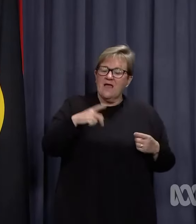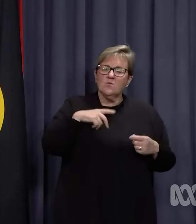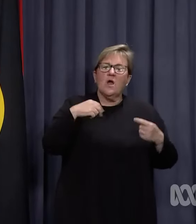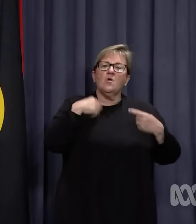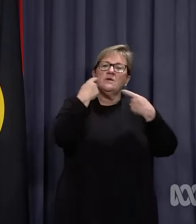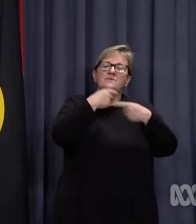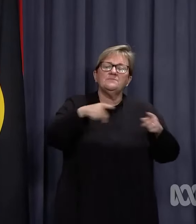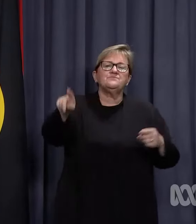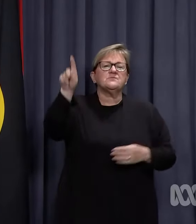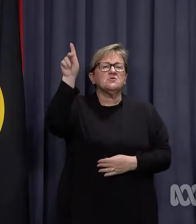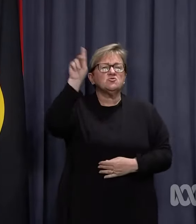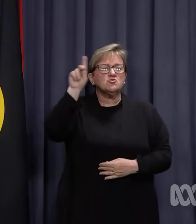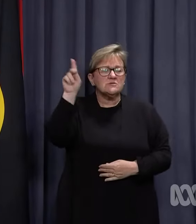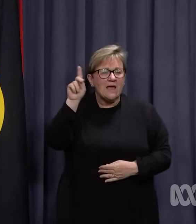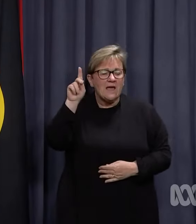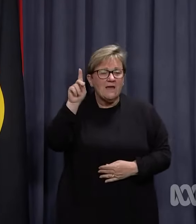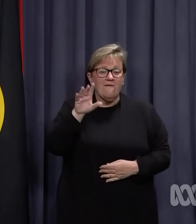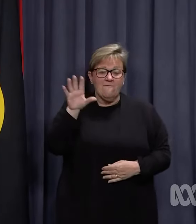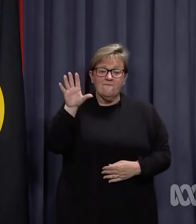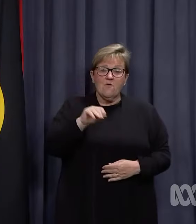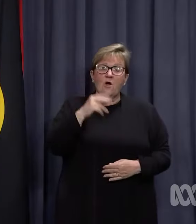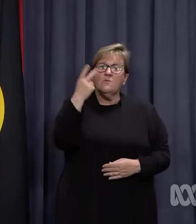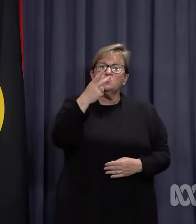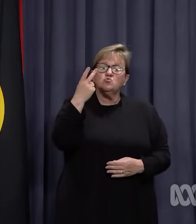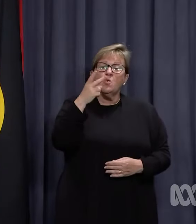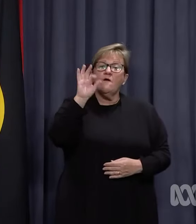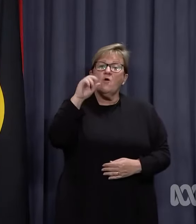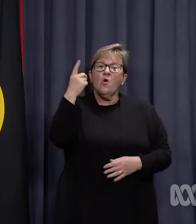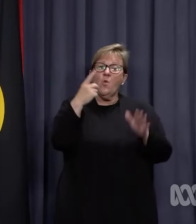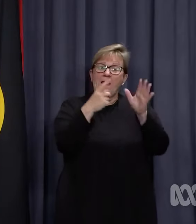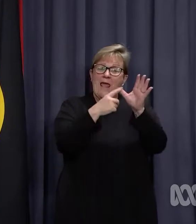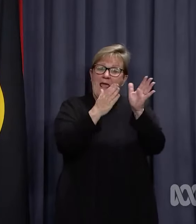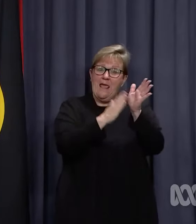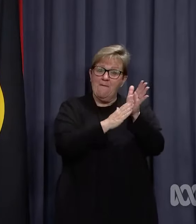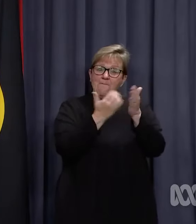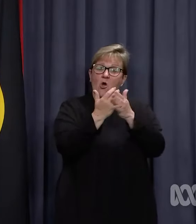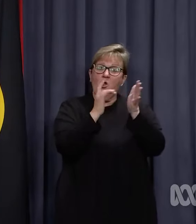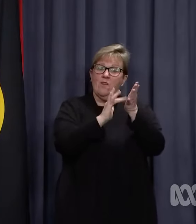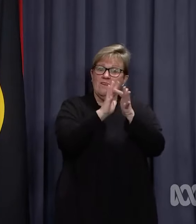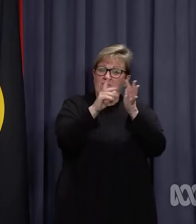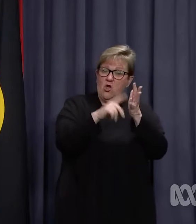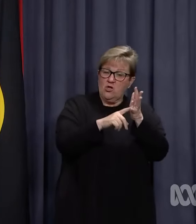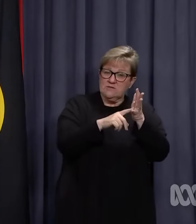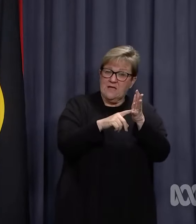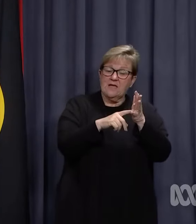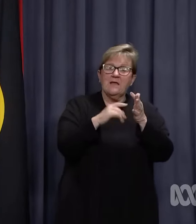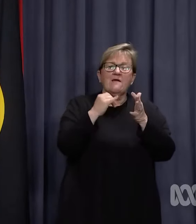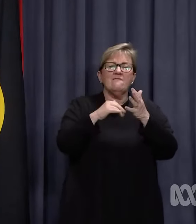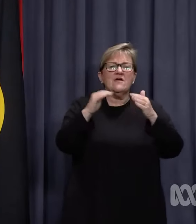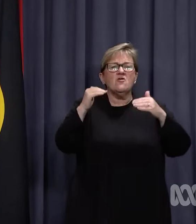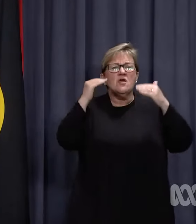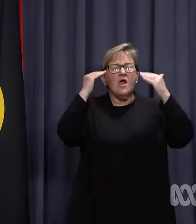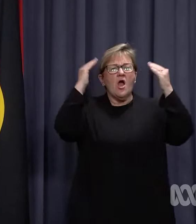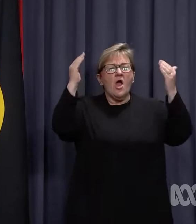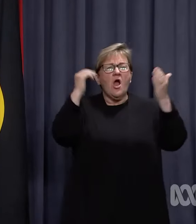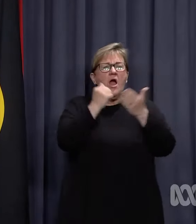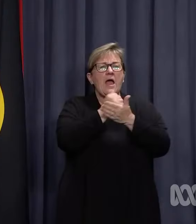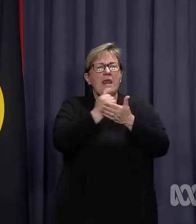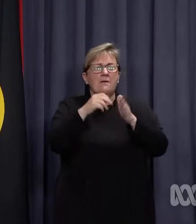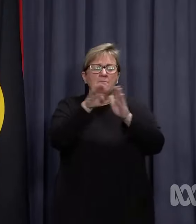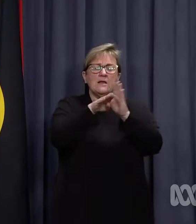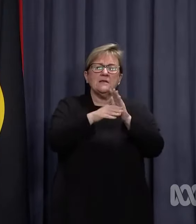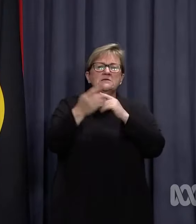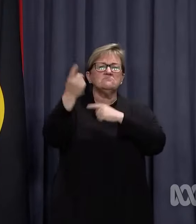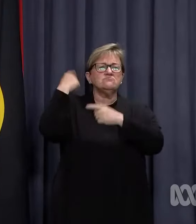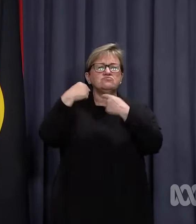announcing today that as of 12.01am on a Thursday, our very high caseload settings will take